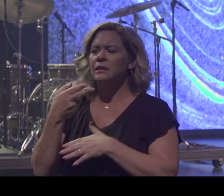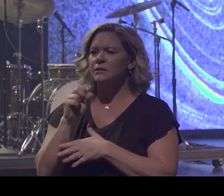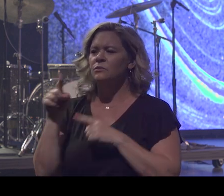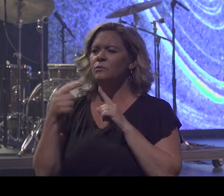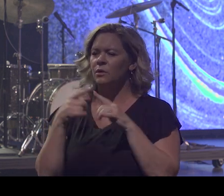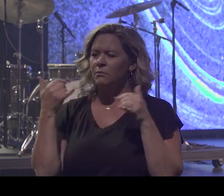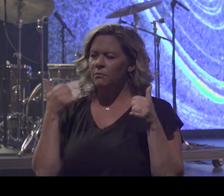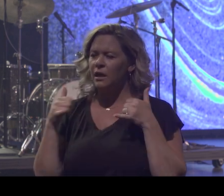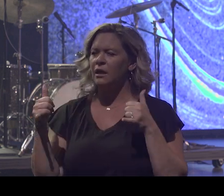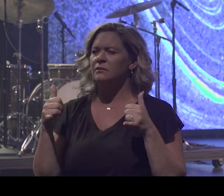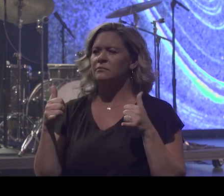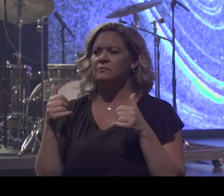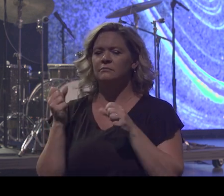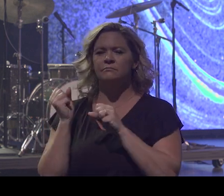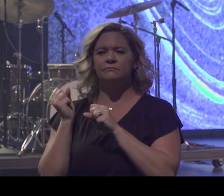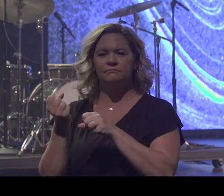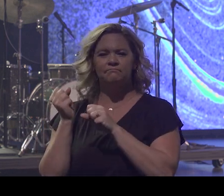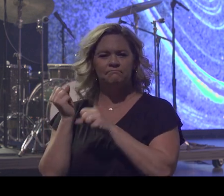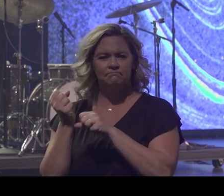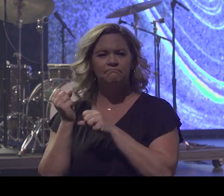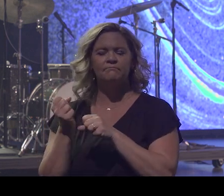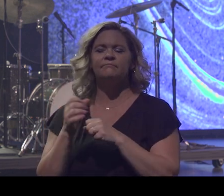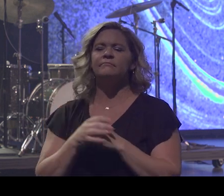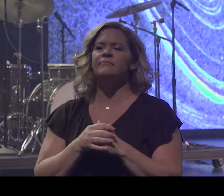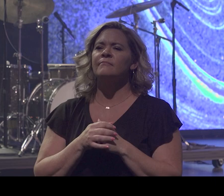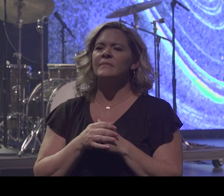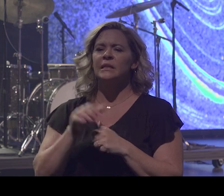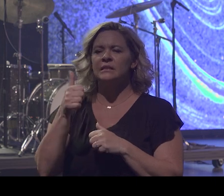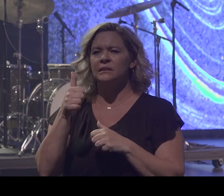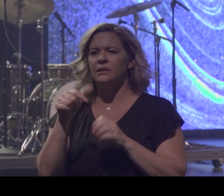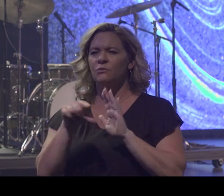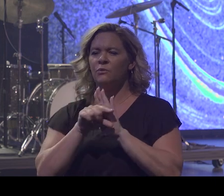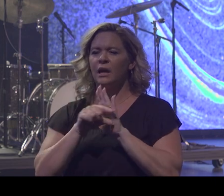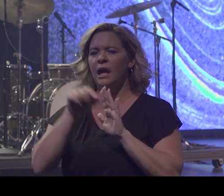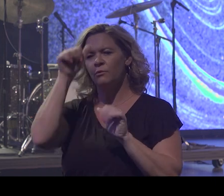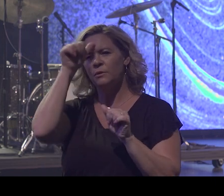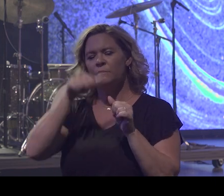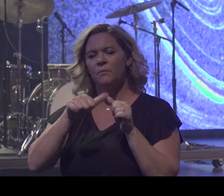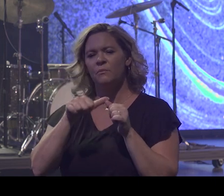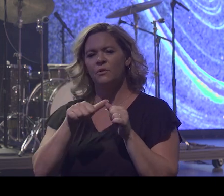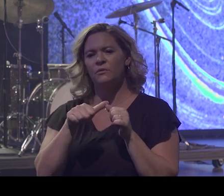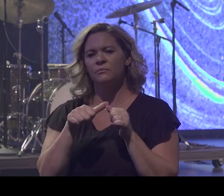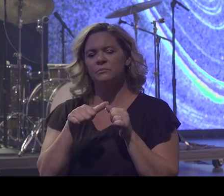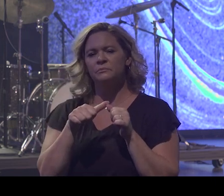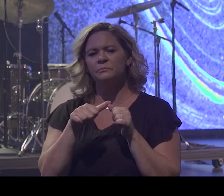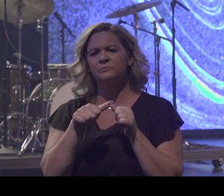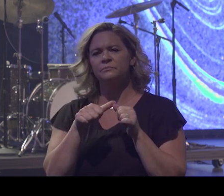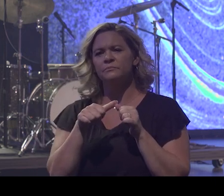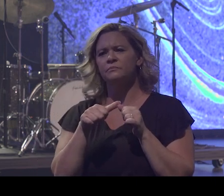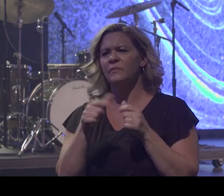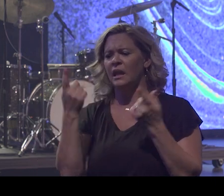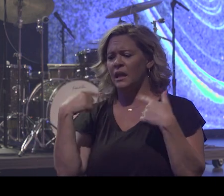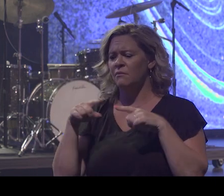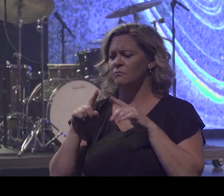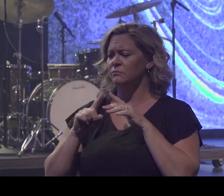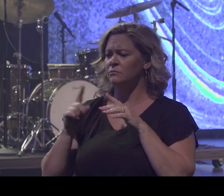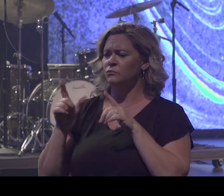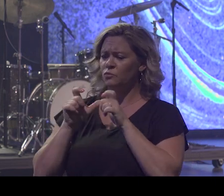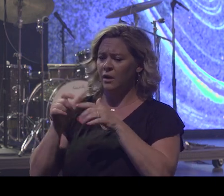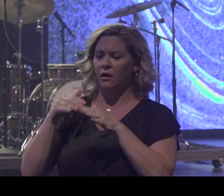high school baseball in the 10th grade year, I just remember the fact that I came running off the field one day and then I walked half of the